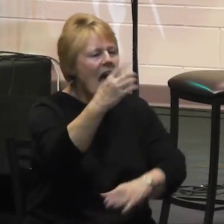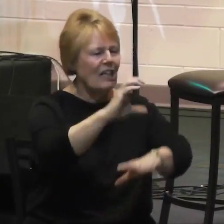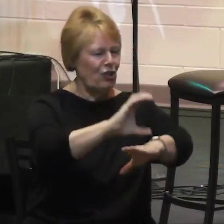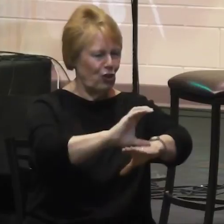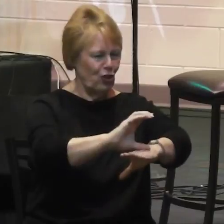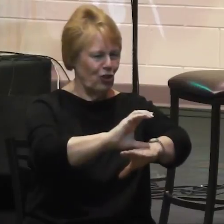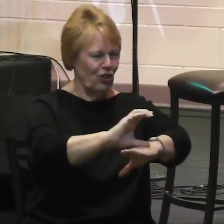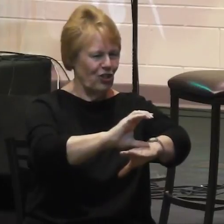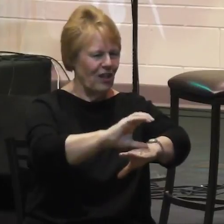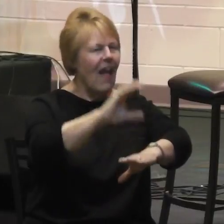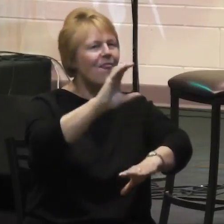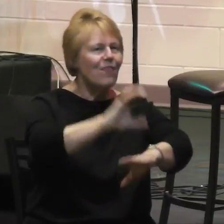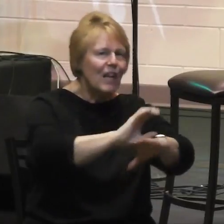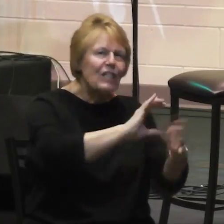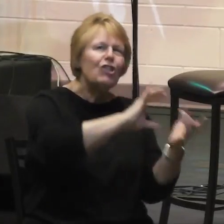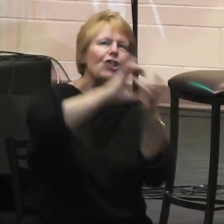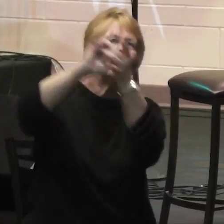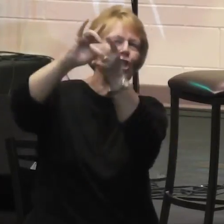church of Christ.